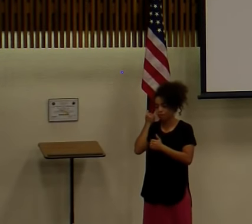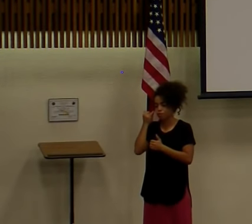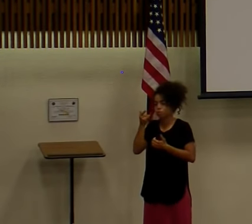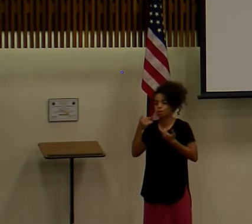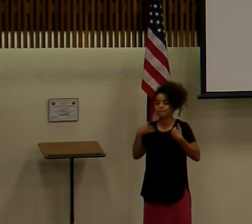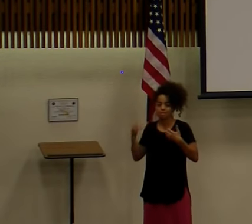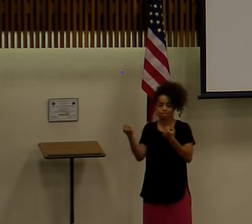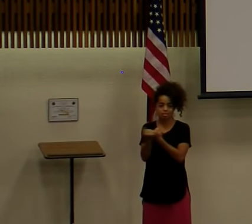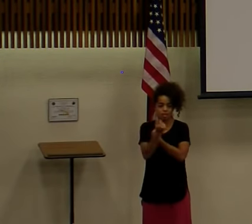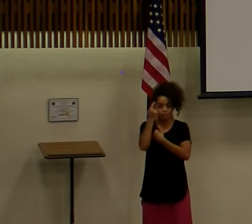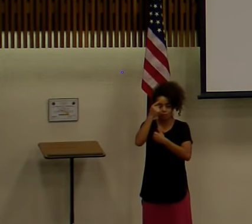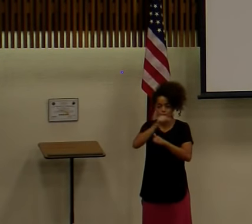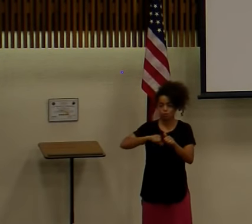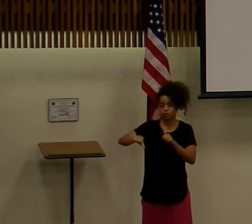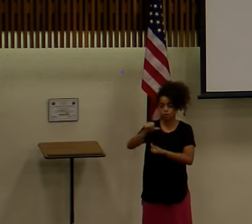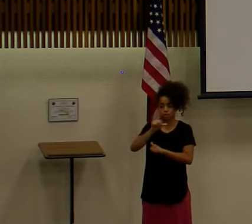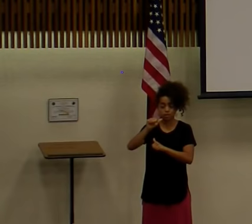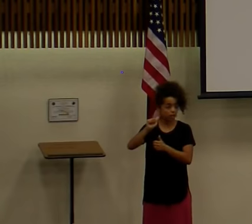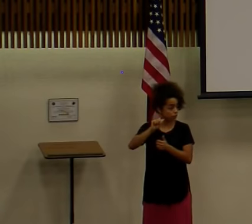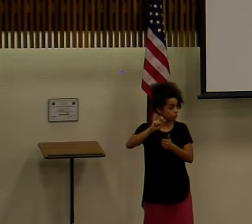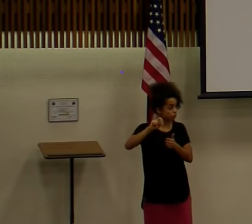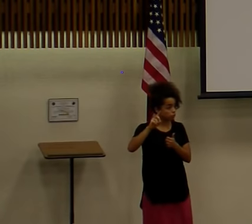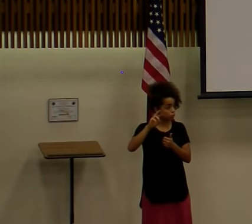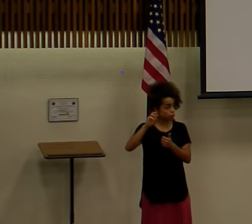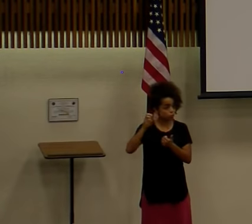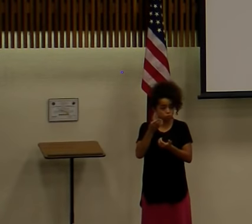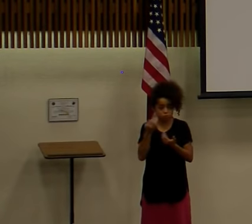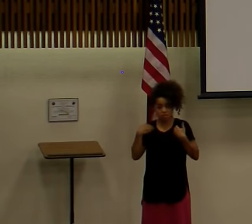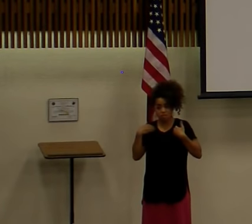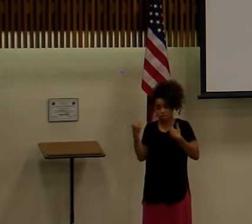another. Andrew, do you have anybody you'd like to introduce?